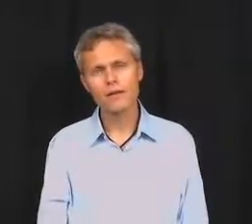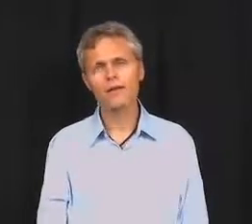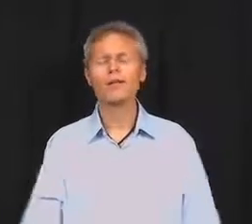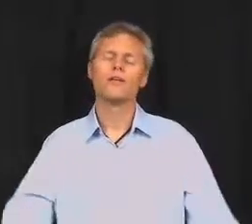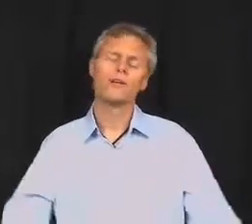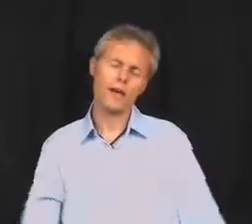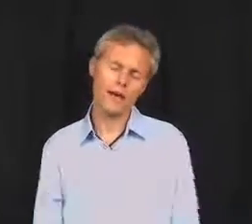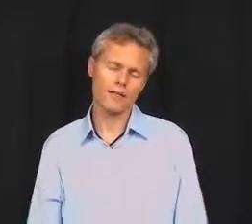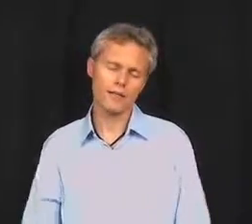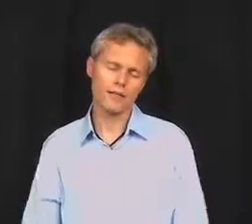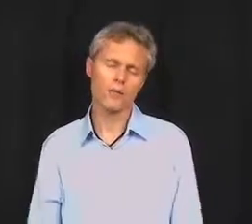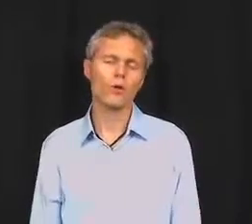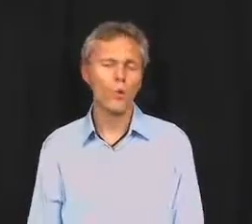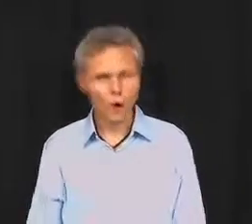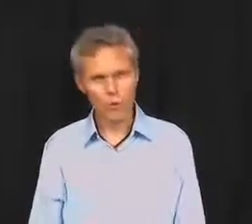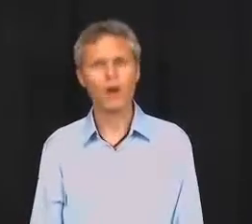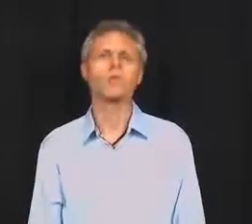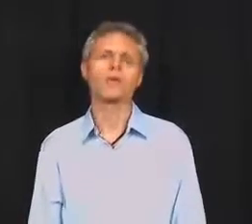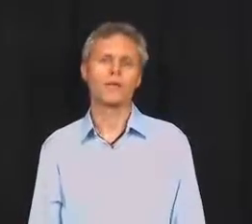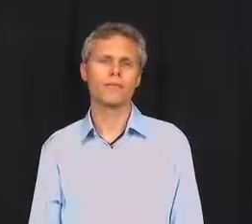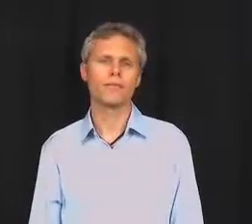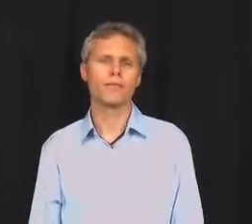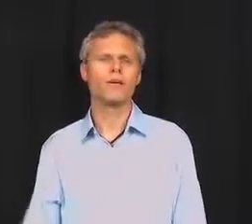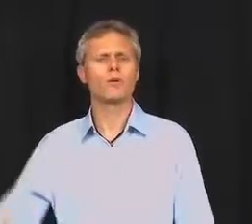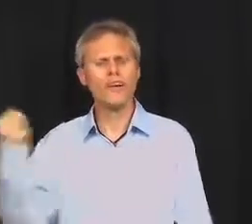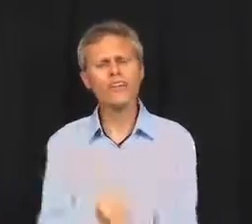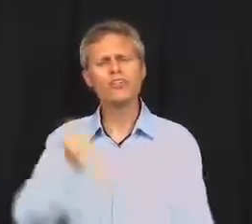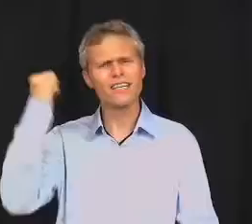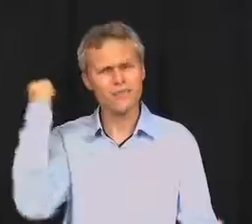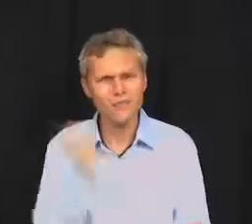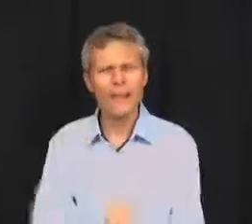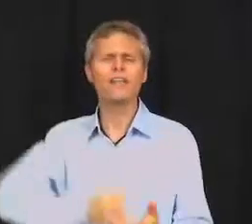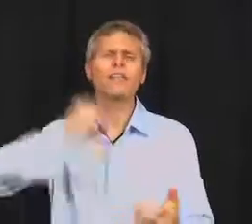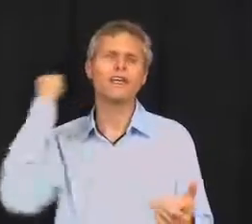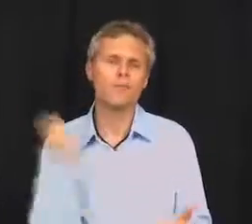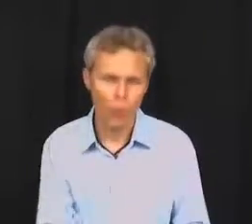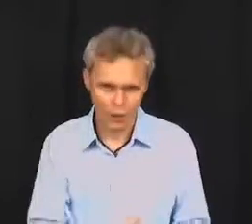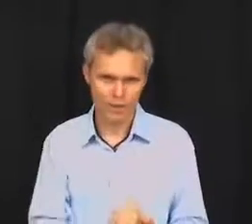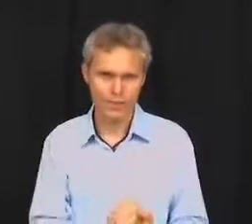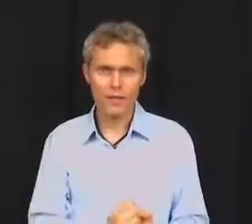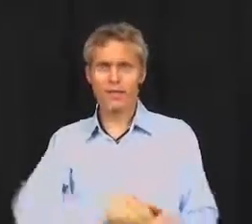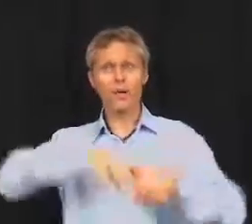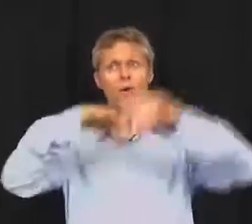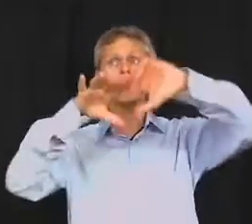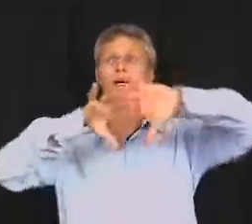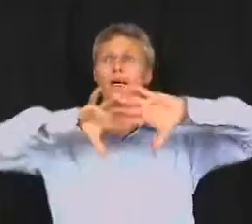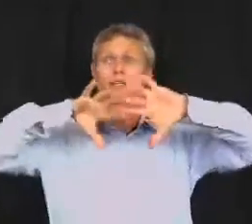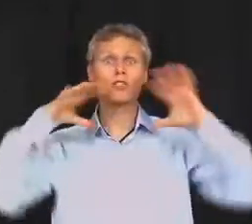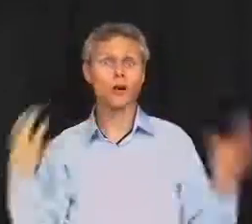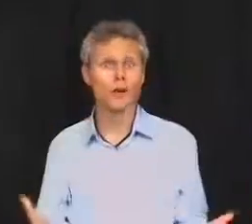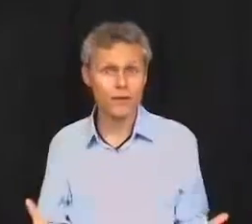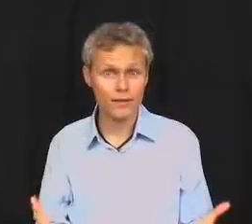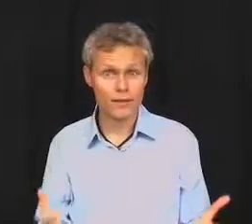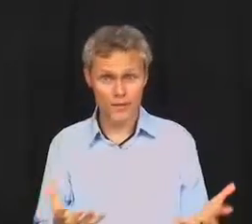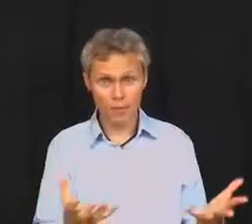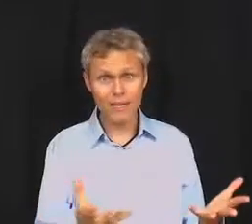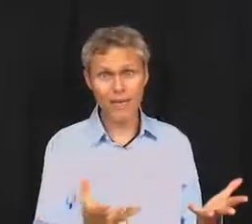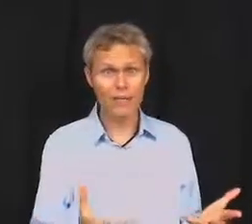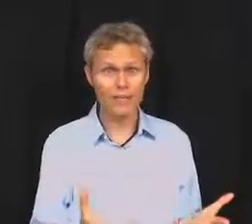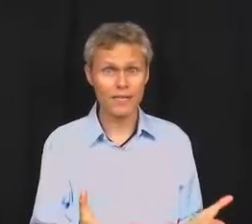you can't. Or you won't, probably. So energy is vitally important. Okay? When I started this company, Effortless